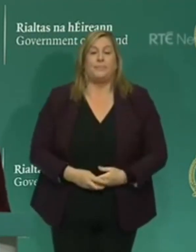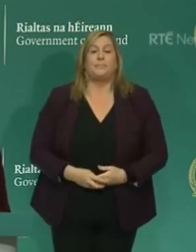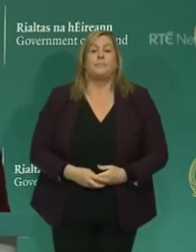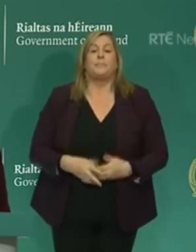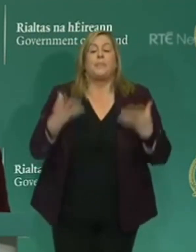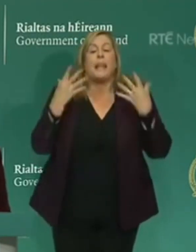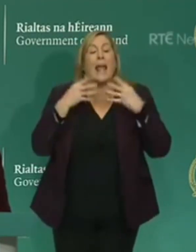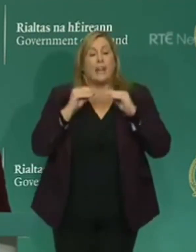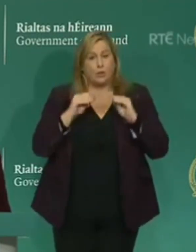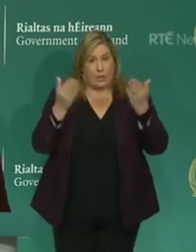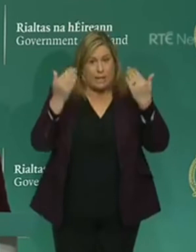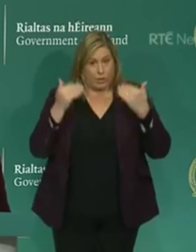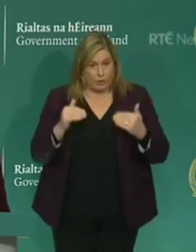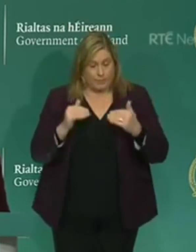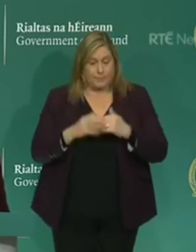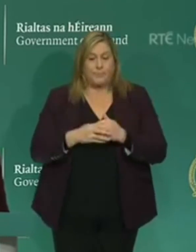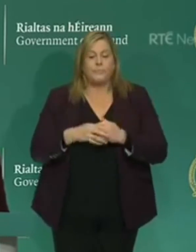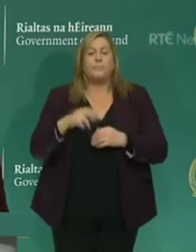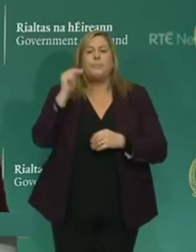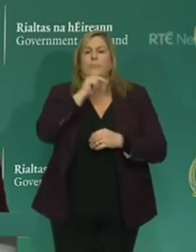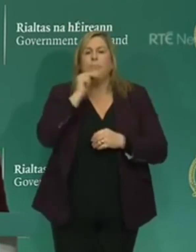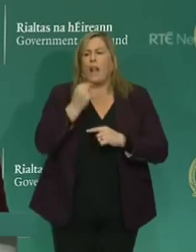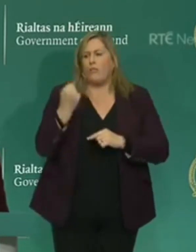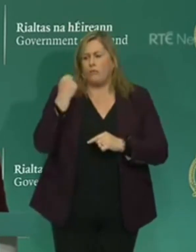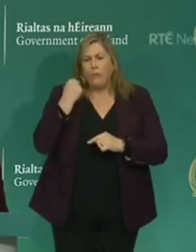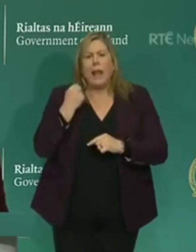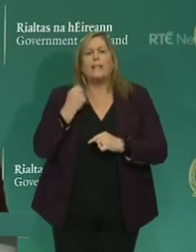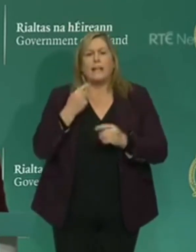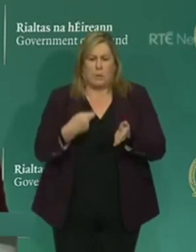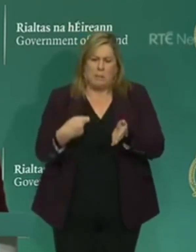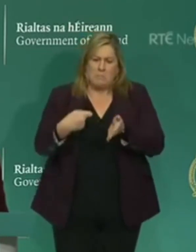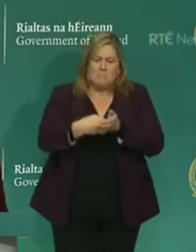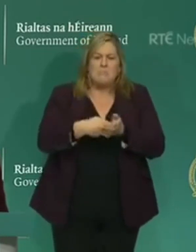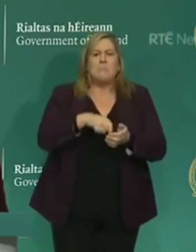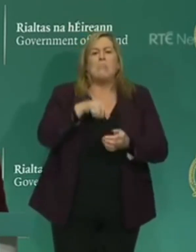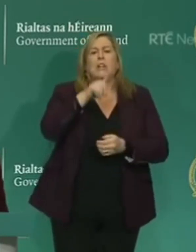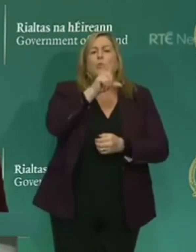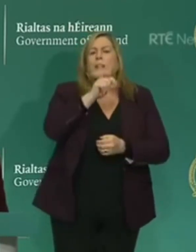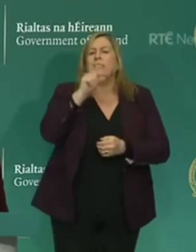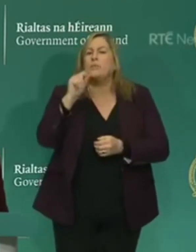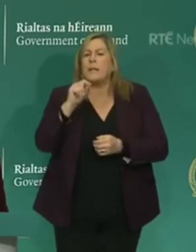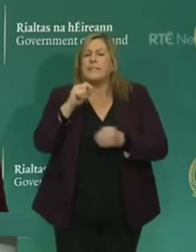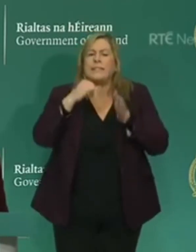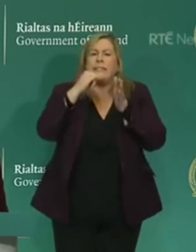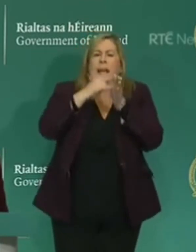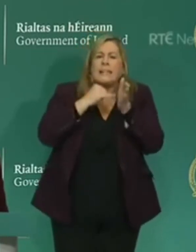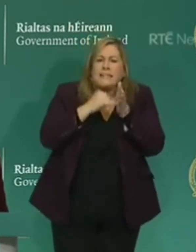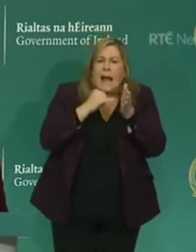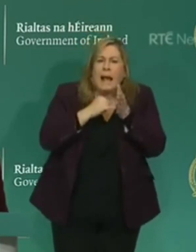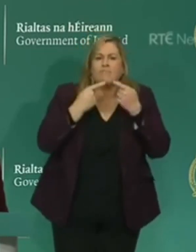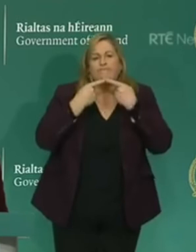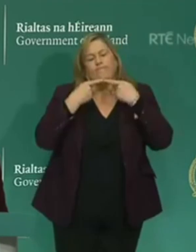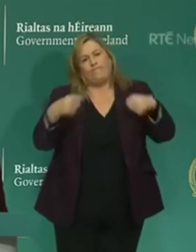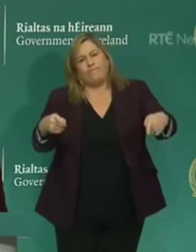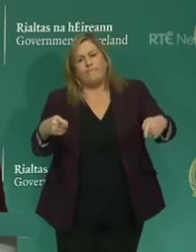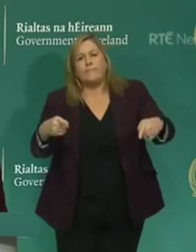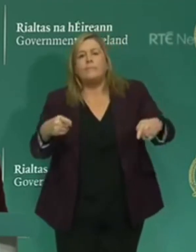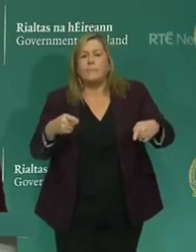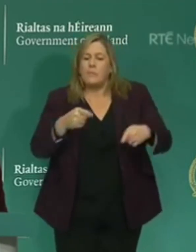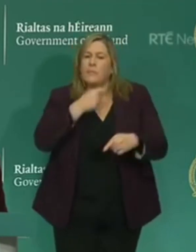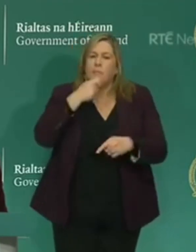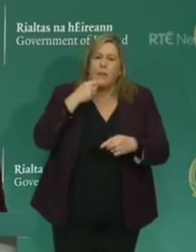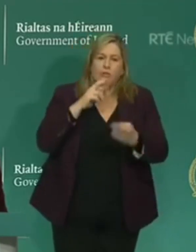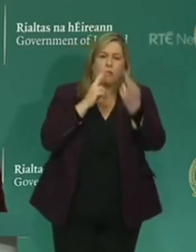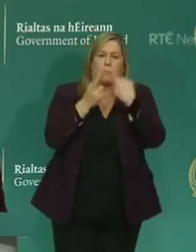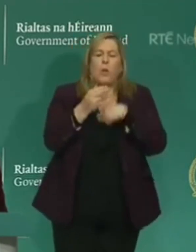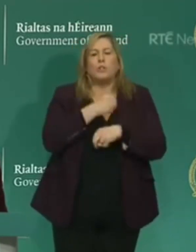Education. On Friday, a series of measures to the 2020 state examinations were announced as part of measures to